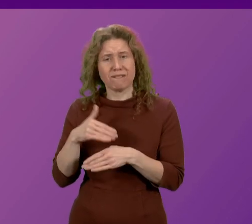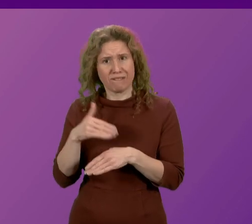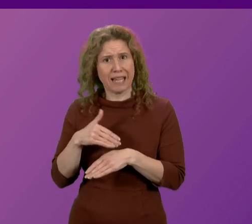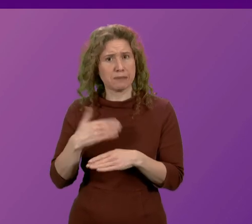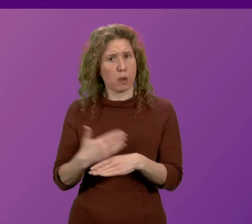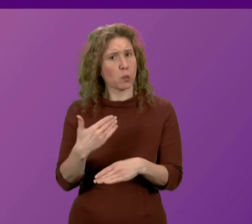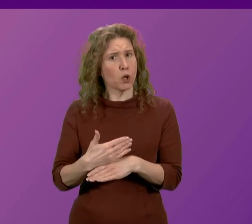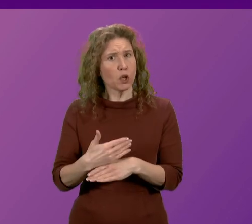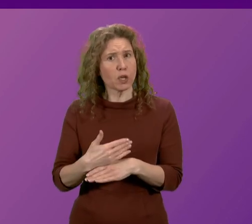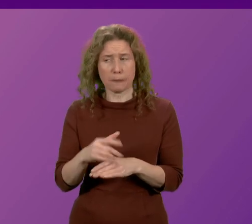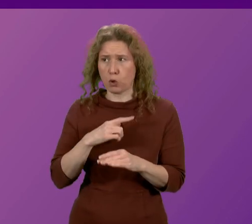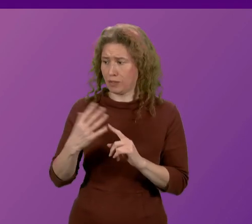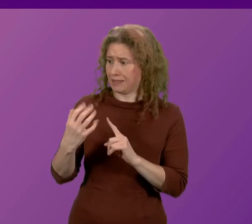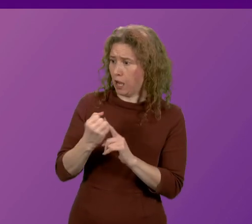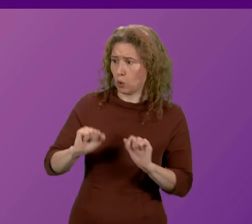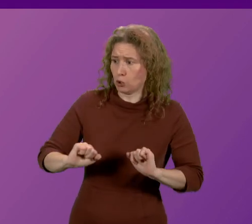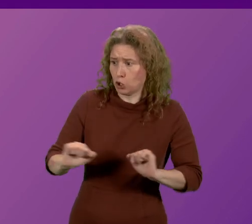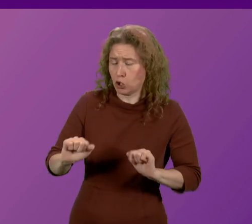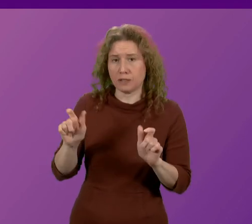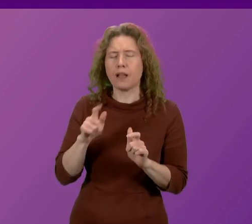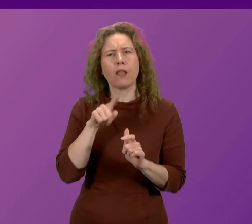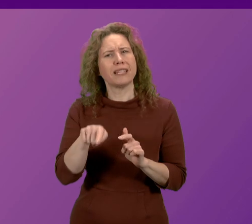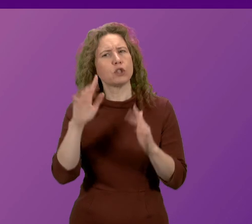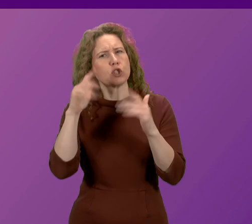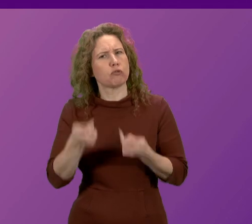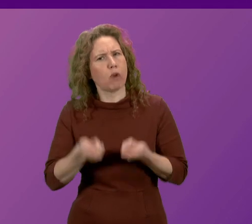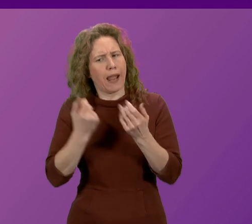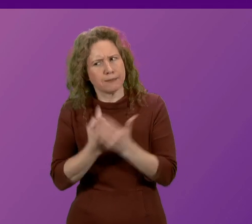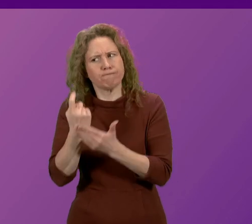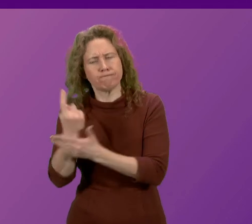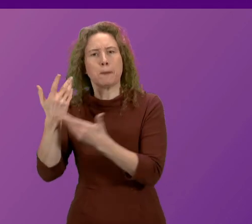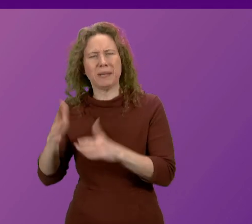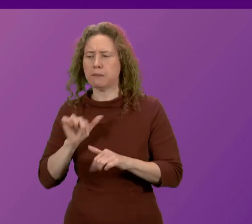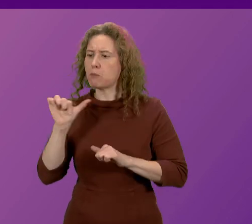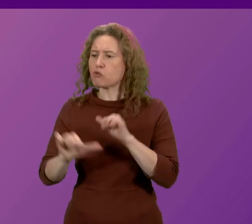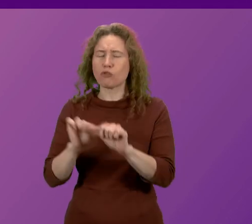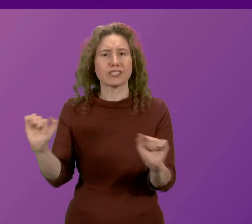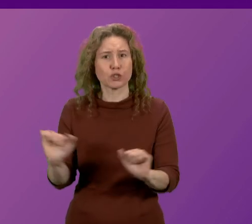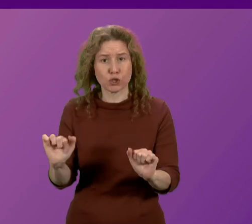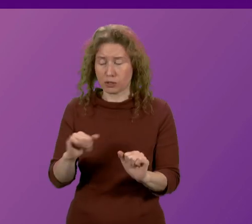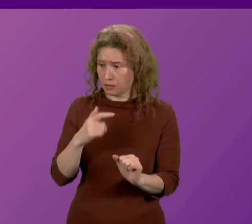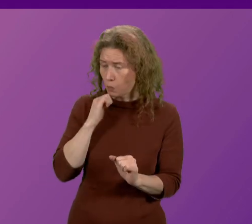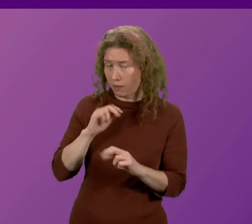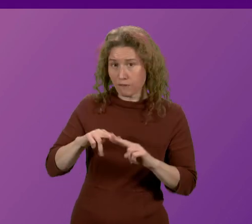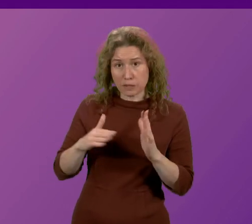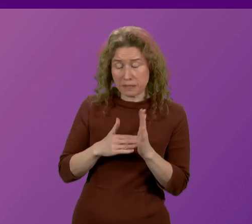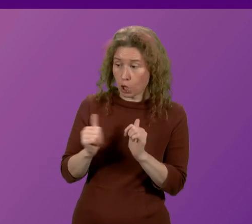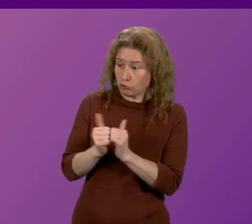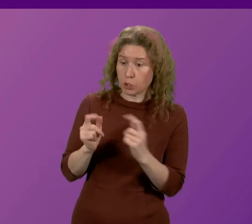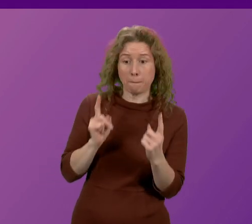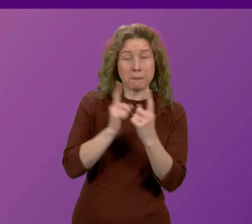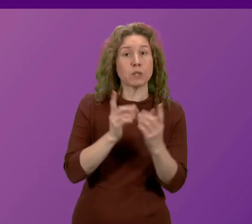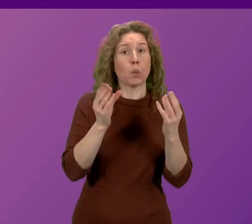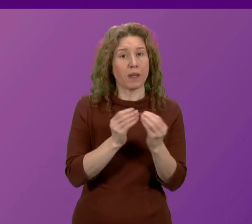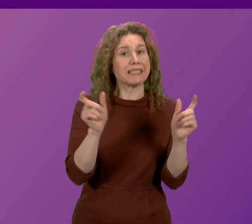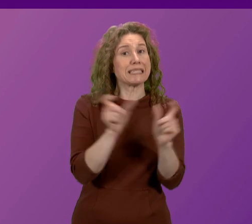workplace. These concerns have been raised numerous times before, with little progress. Will the First Minister agree to meet with Dyslexia Scotland